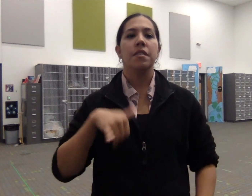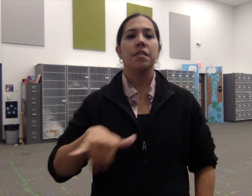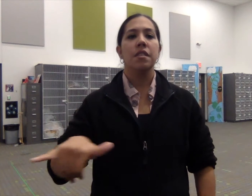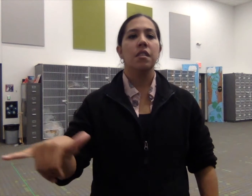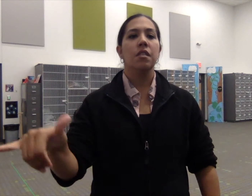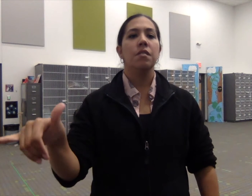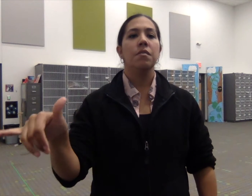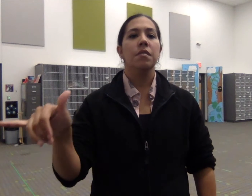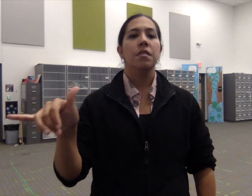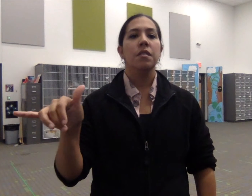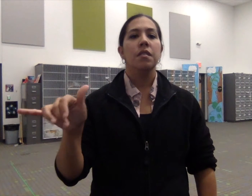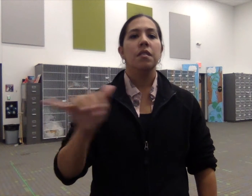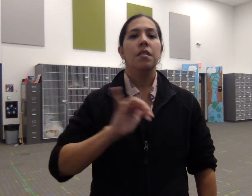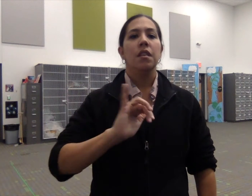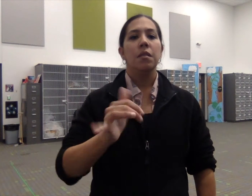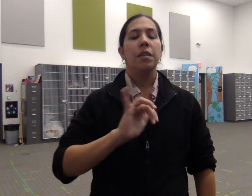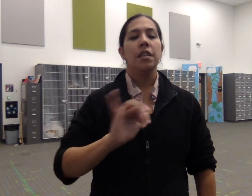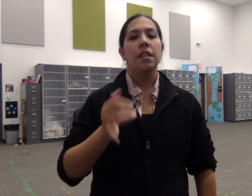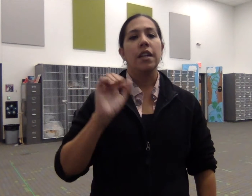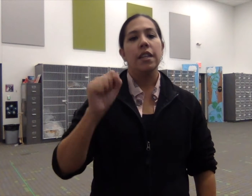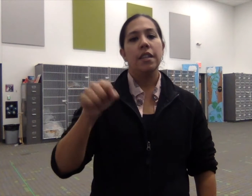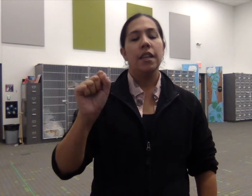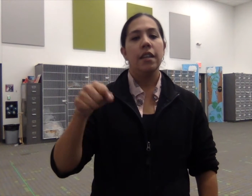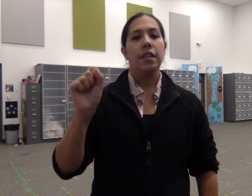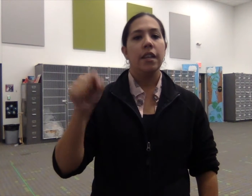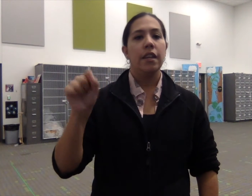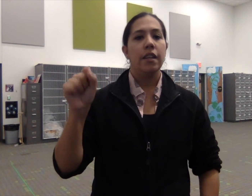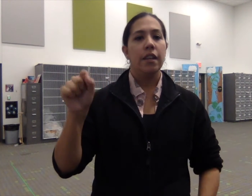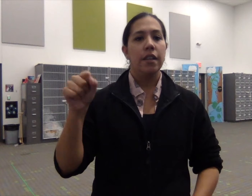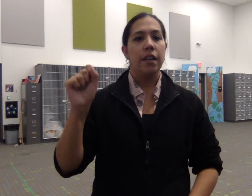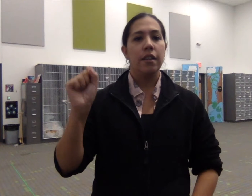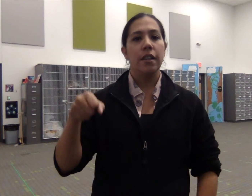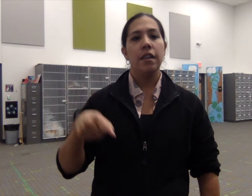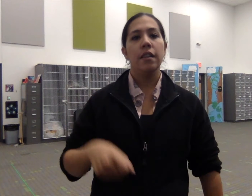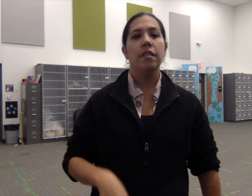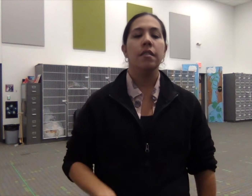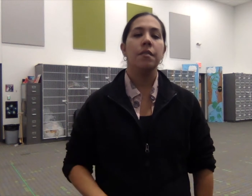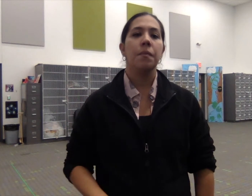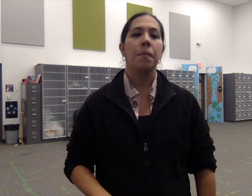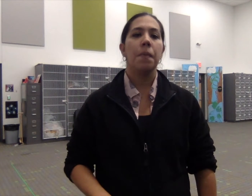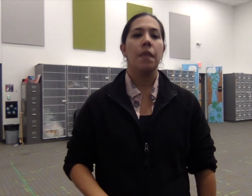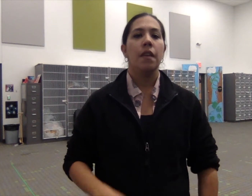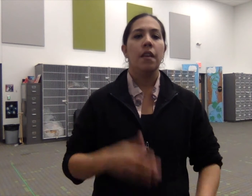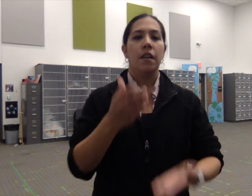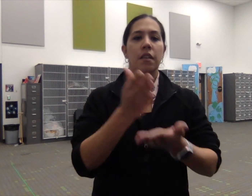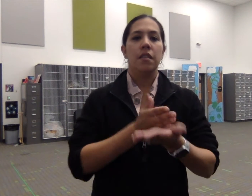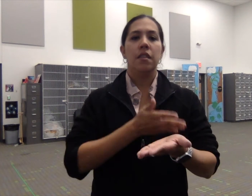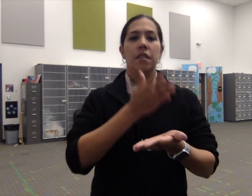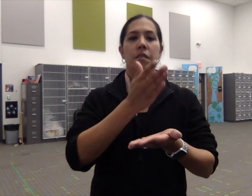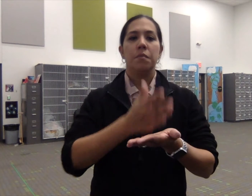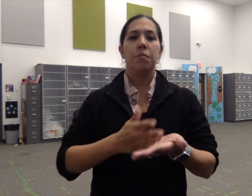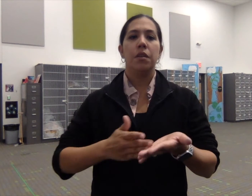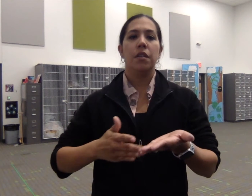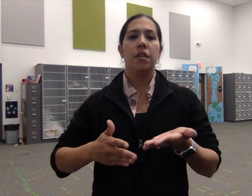still be like yeah yeah yeah yeah this part